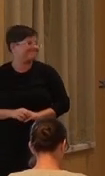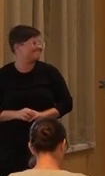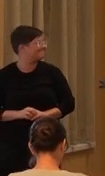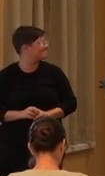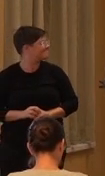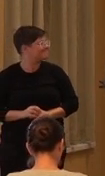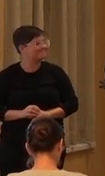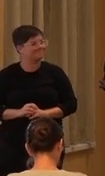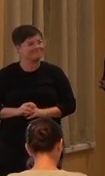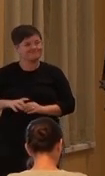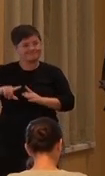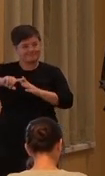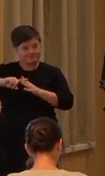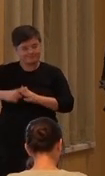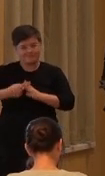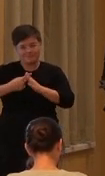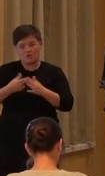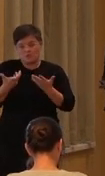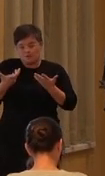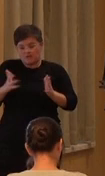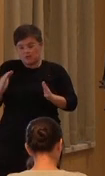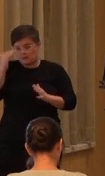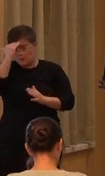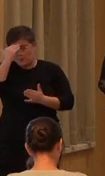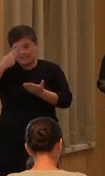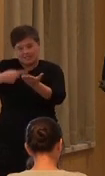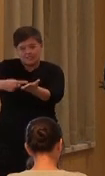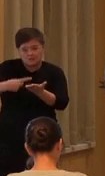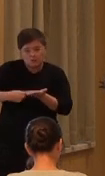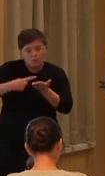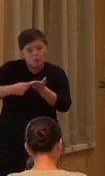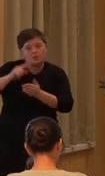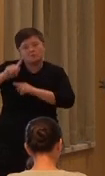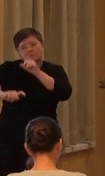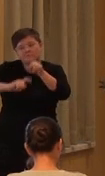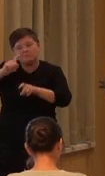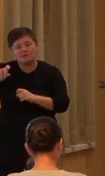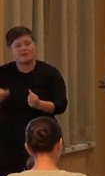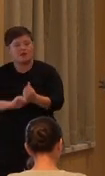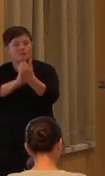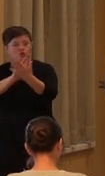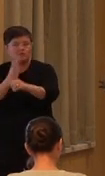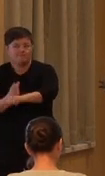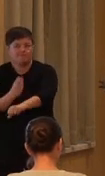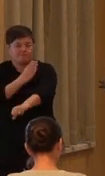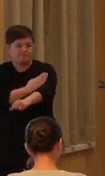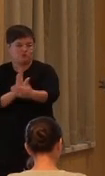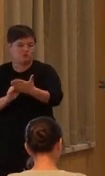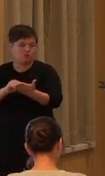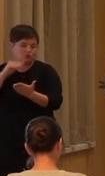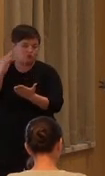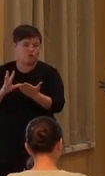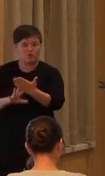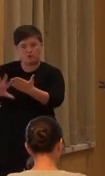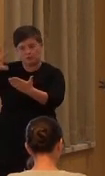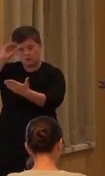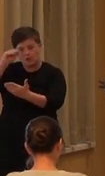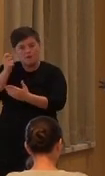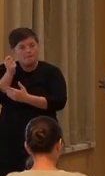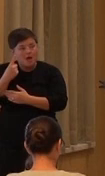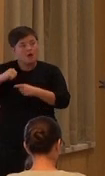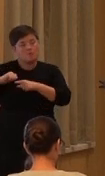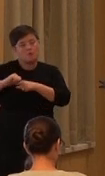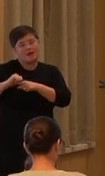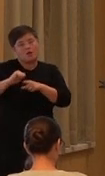To start, we already know that discourse and inquiry approaches enhance student learning. But such practices